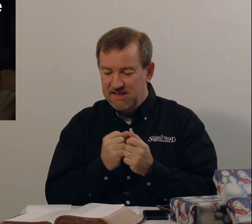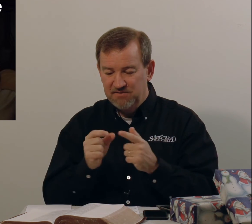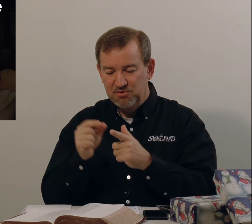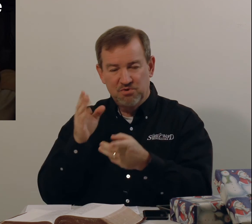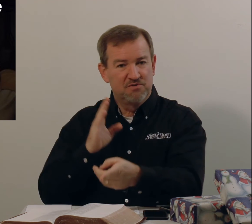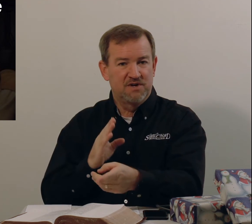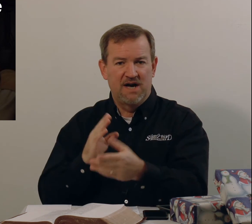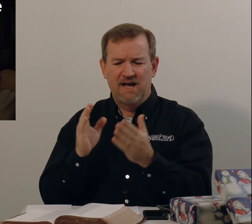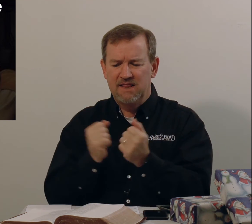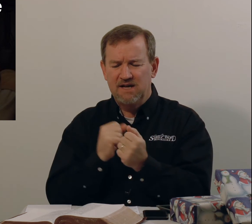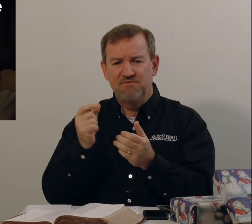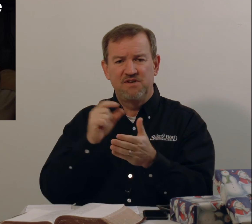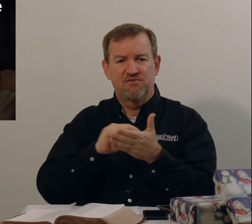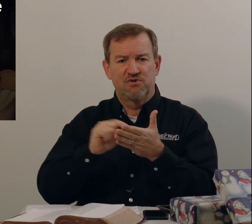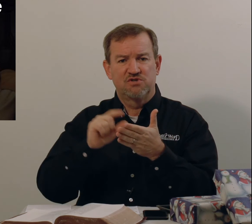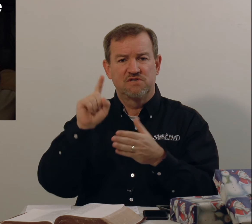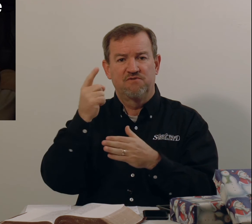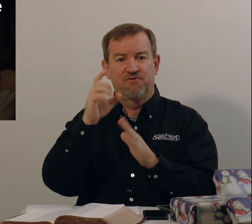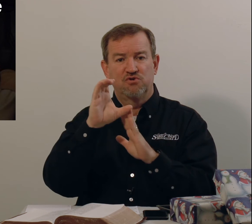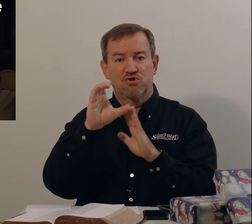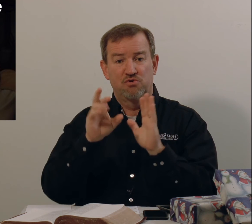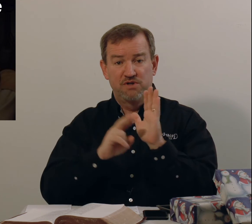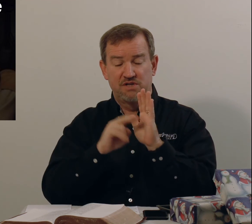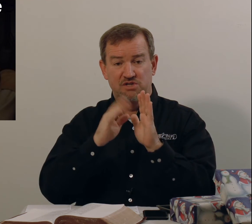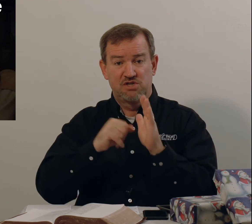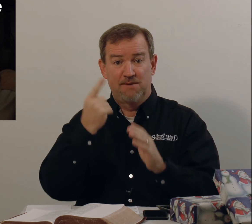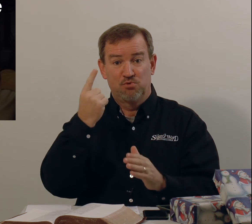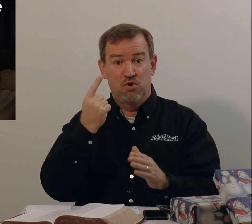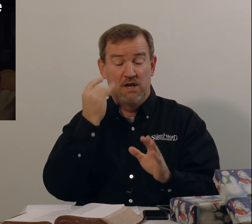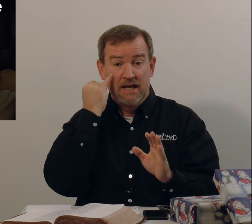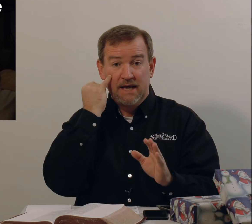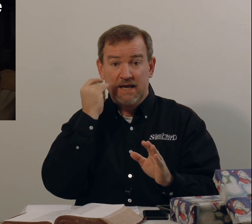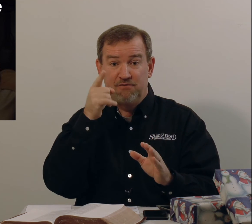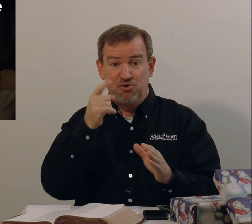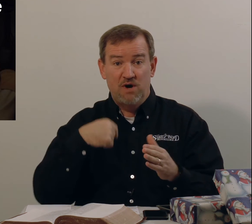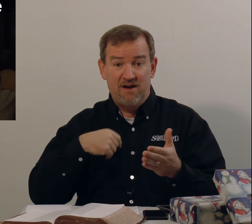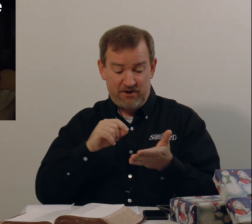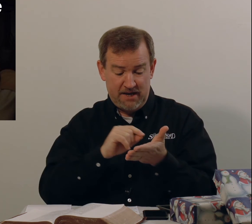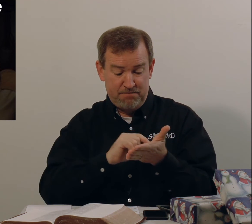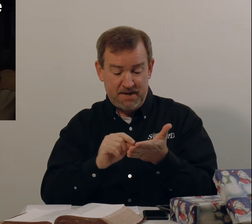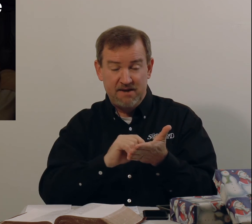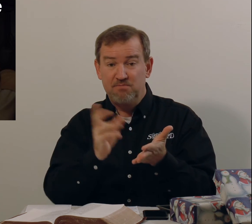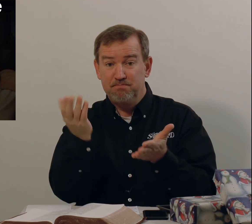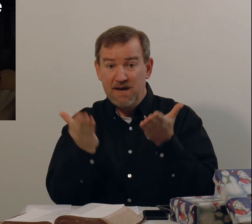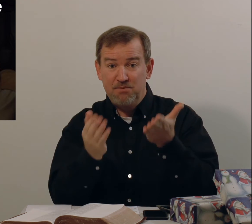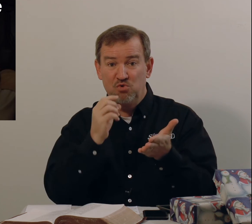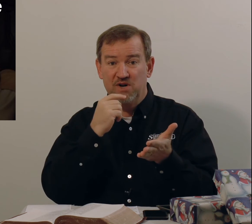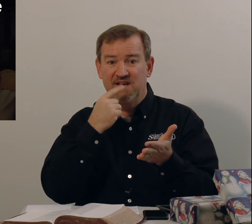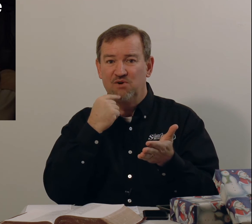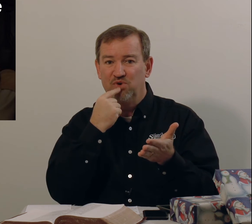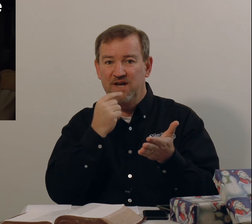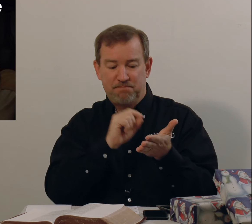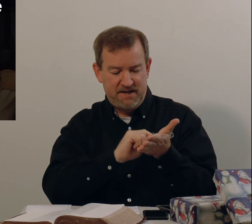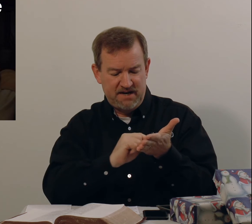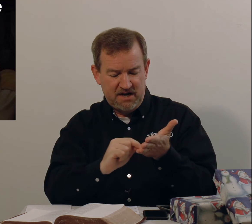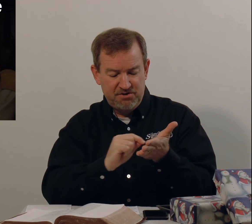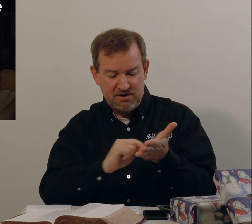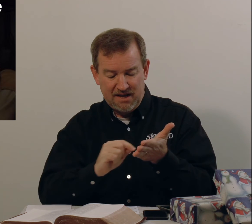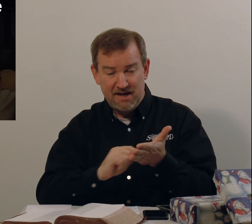love the Word of God. I love these verses in 1 Corinthians 1. If you have a pen, maybe you want to get red pen and underline